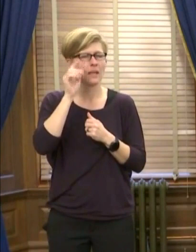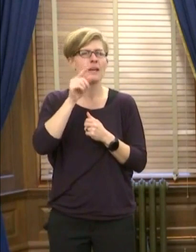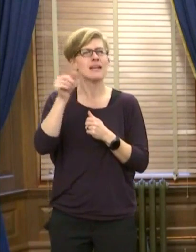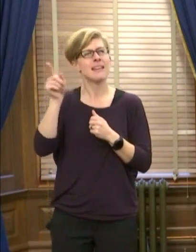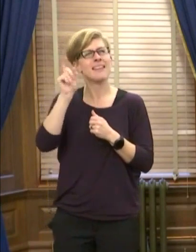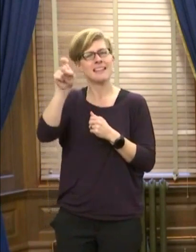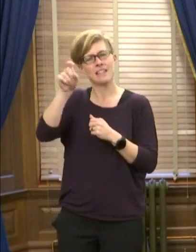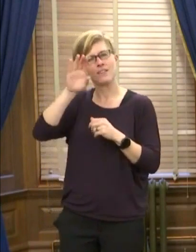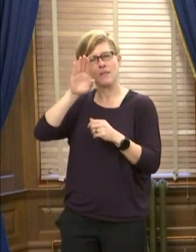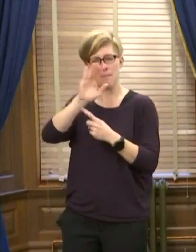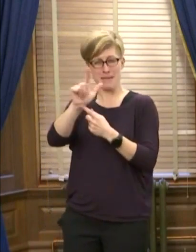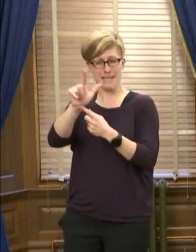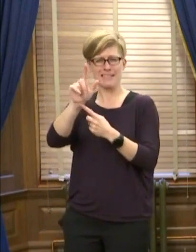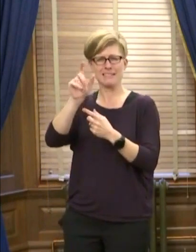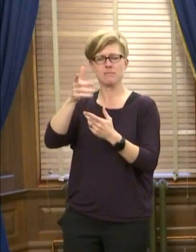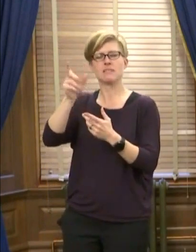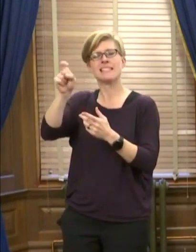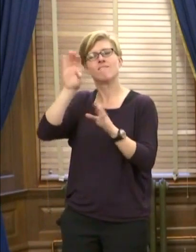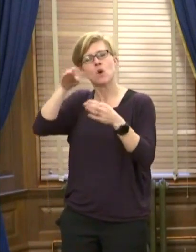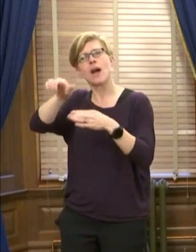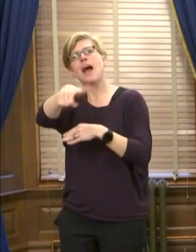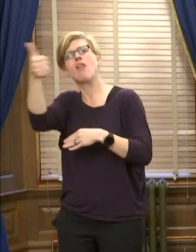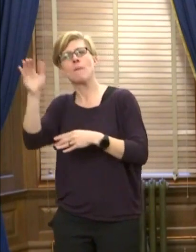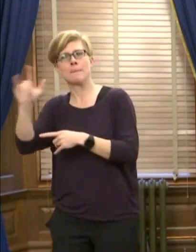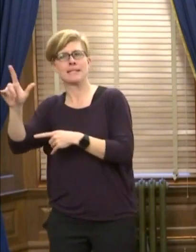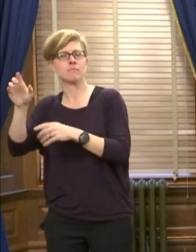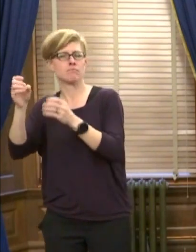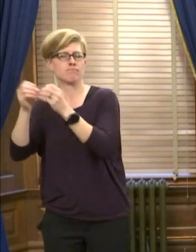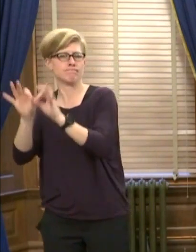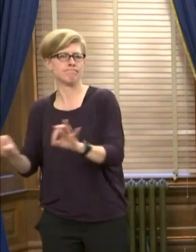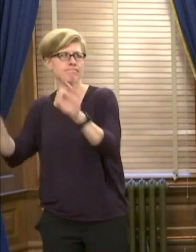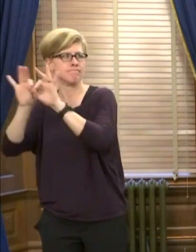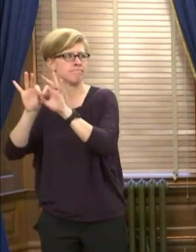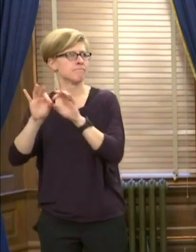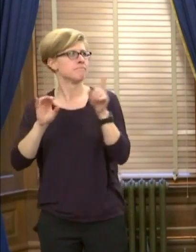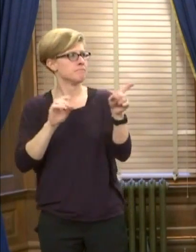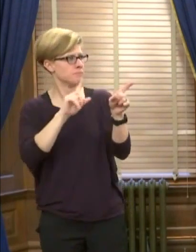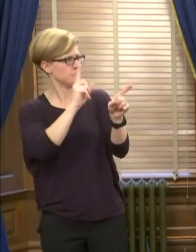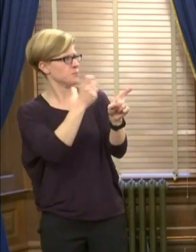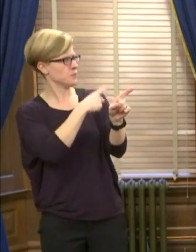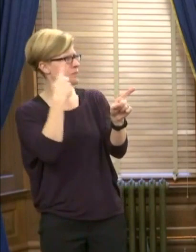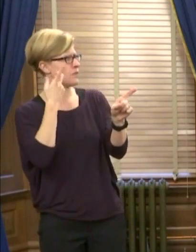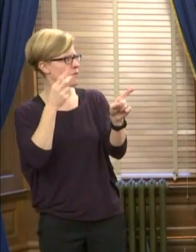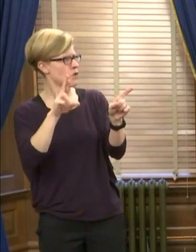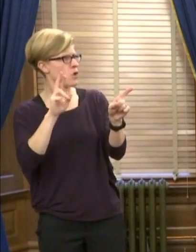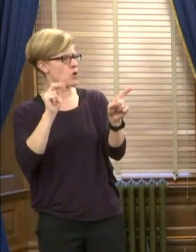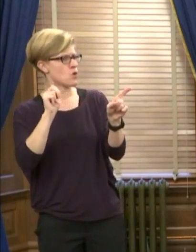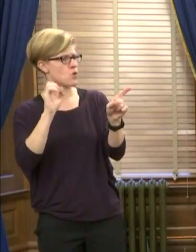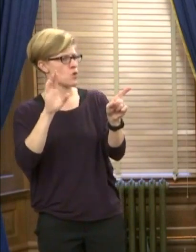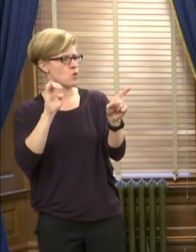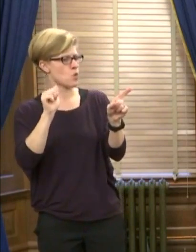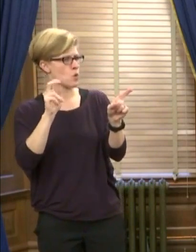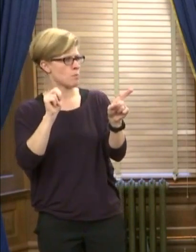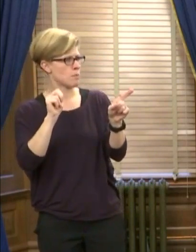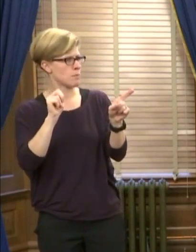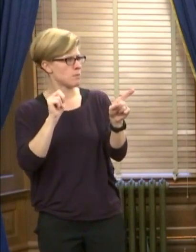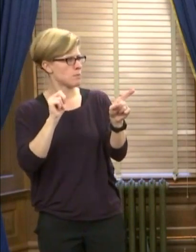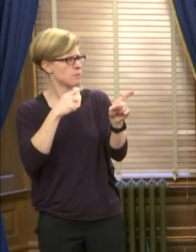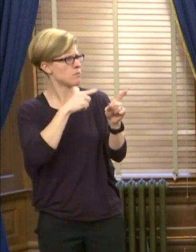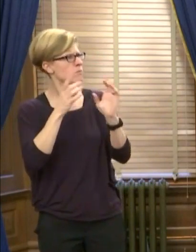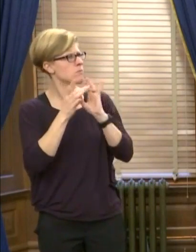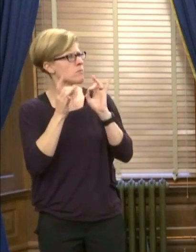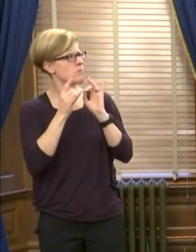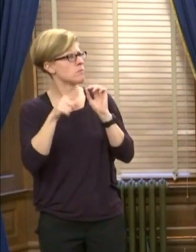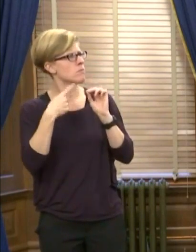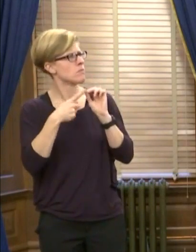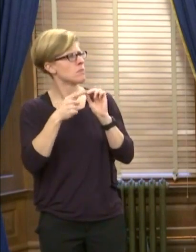on some other things that actually make a difference. Governor, we have a question for Dr. Norman, clarification on yesterday's KU